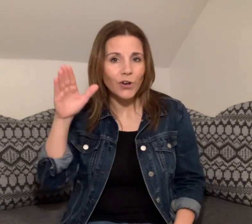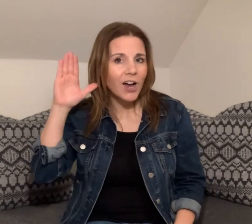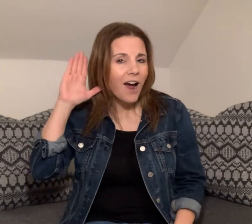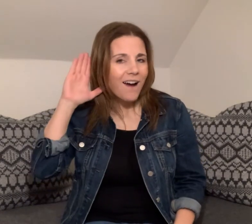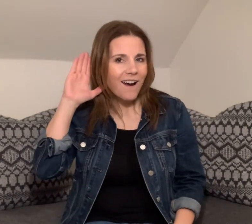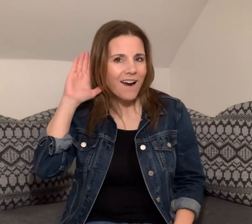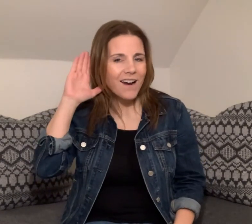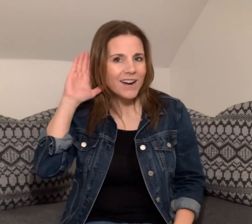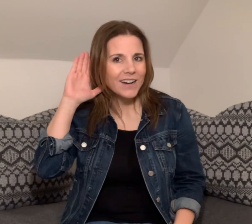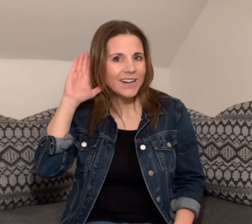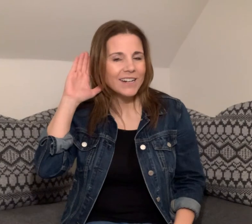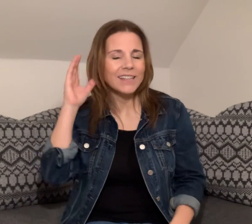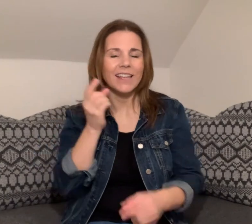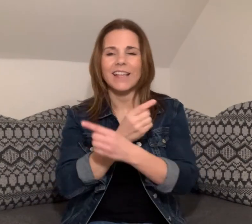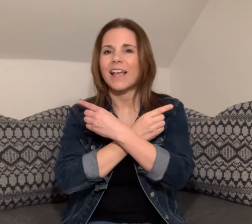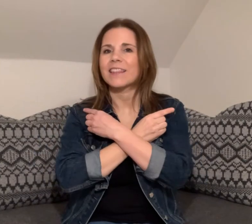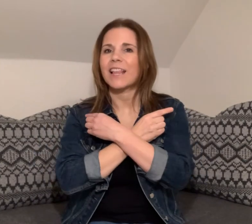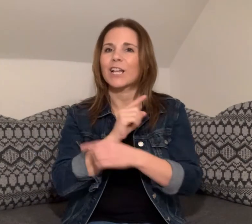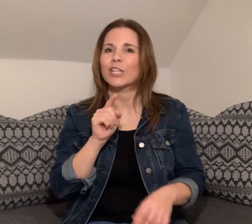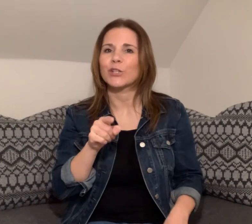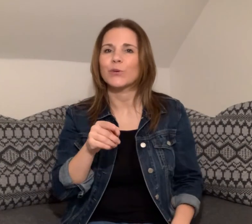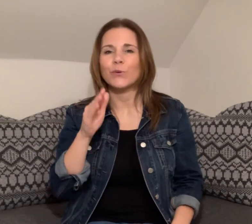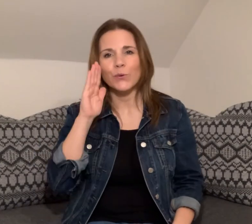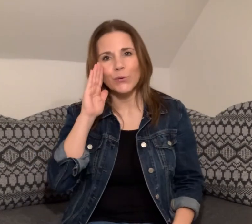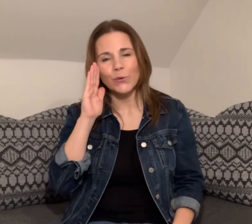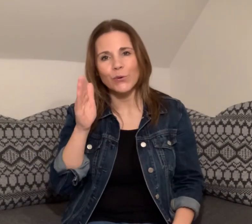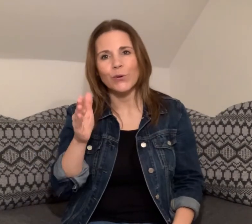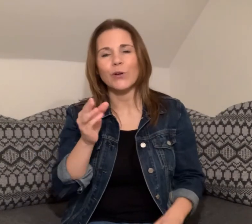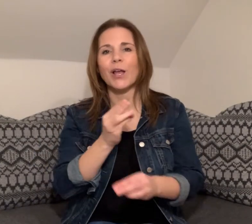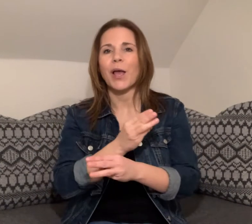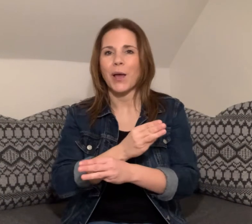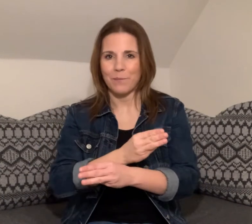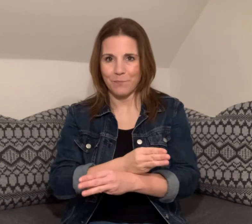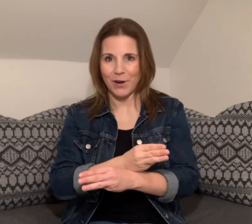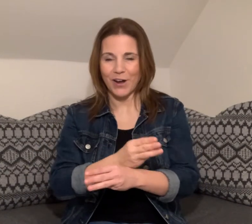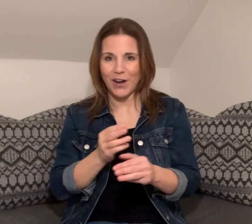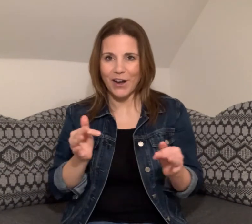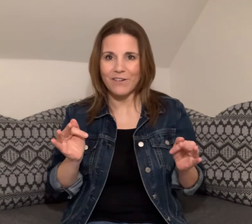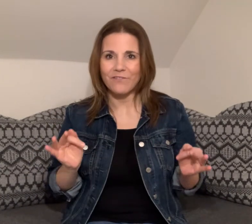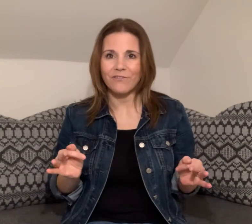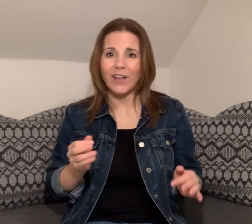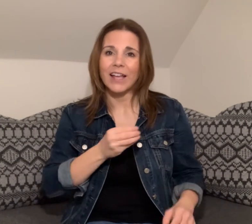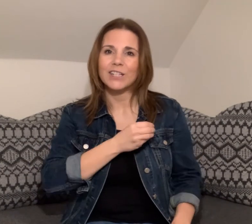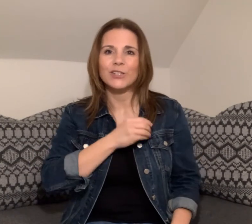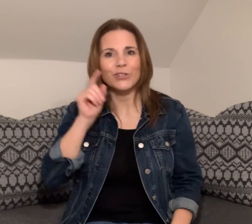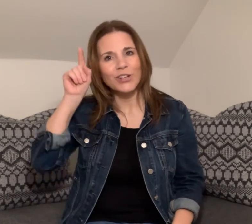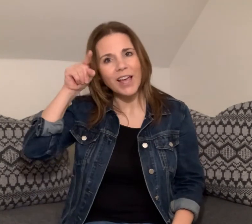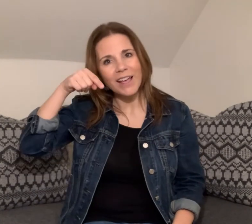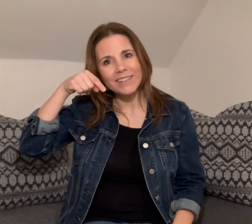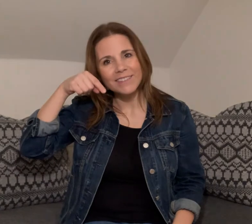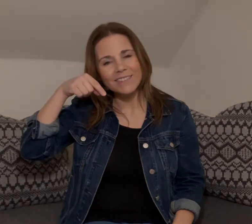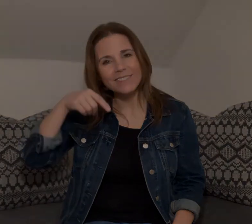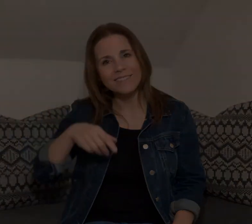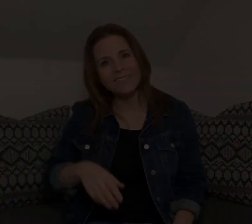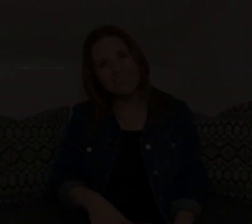heard it Darling, you look perfect tonight Amen Amen